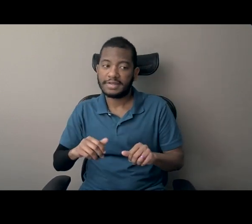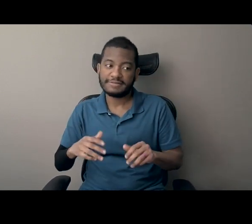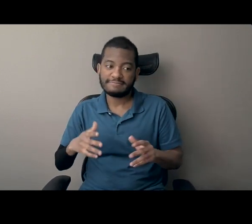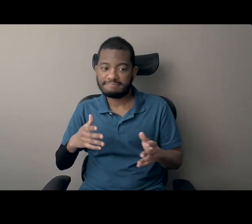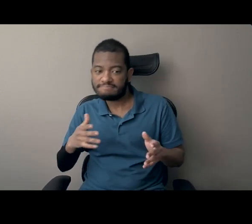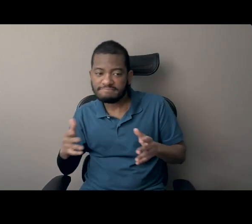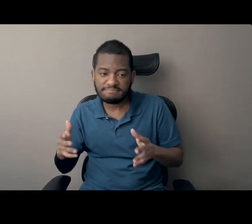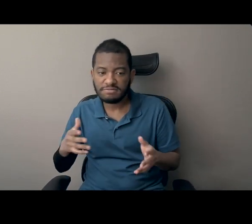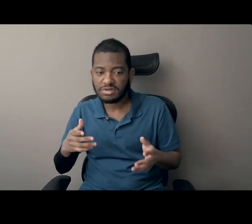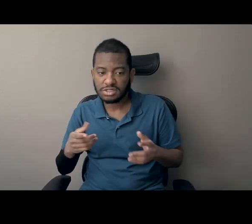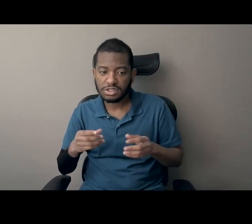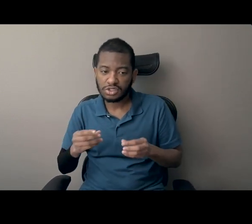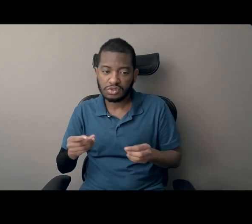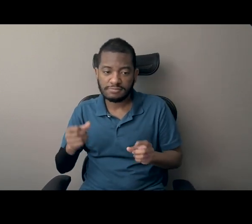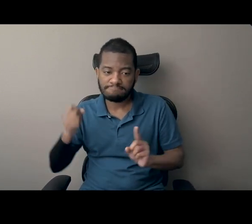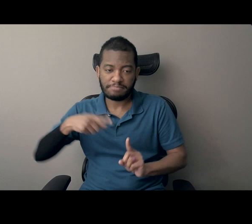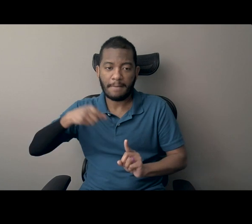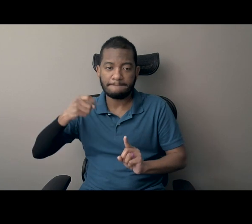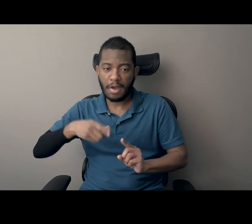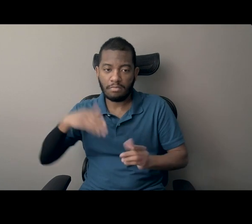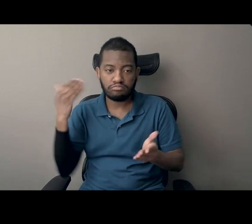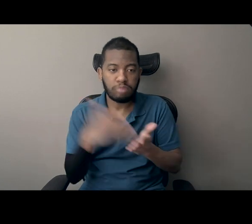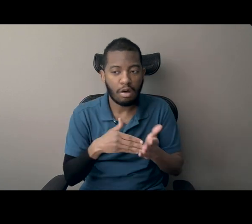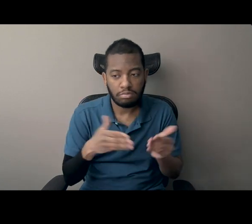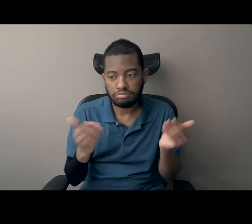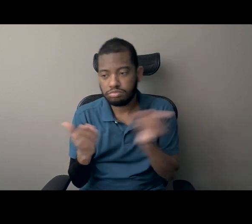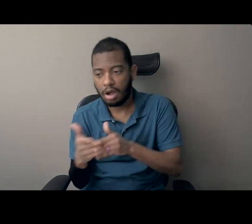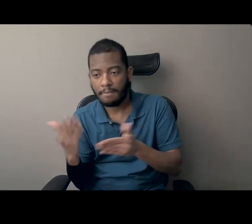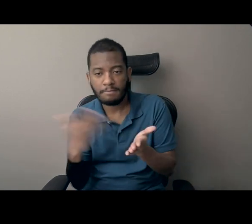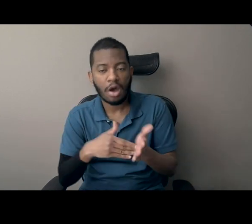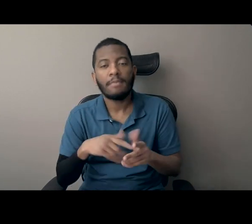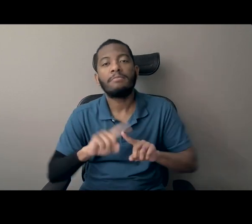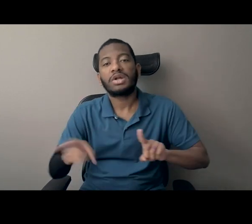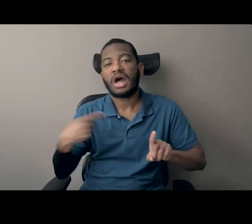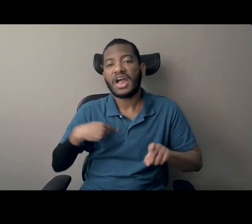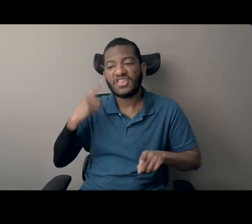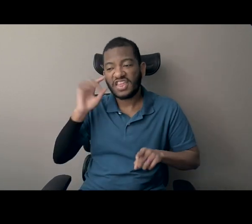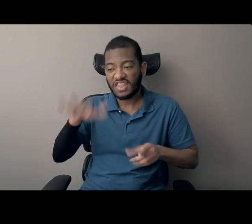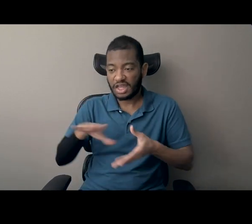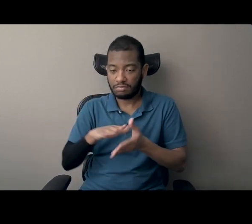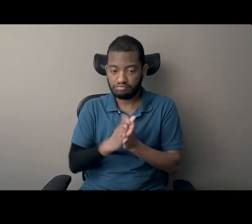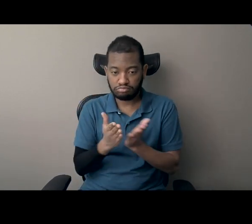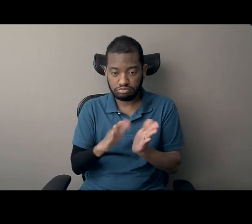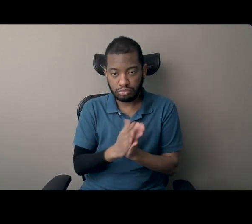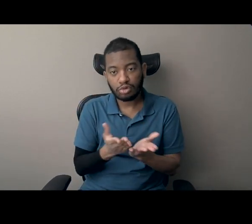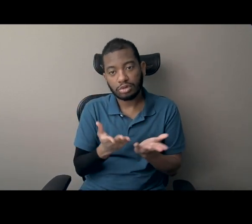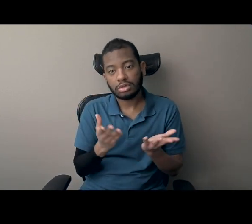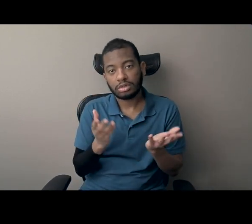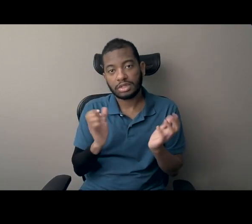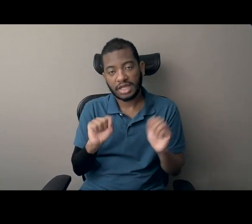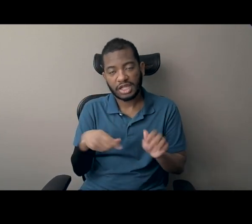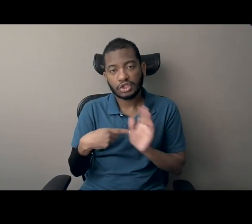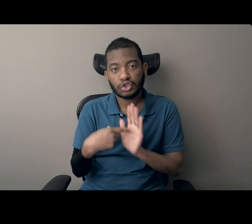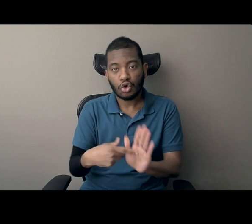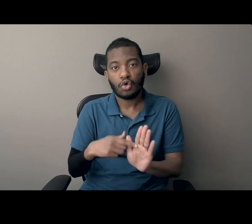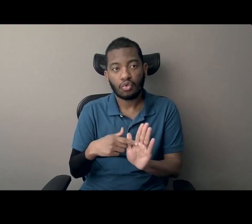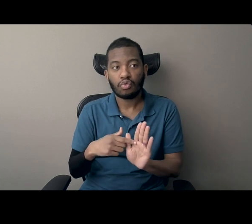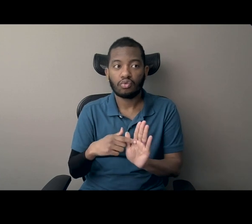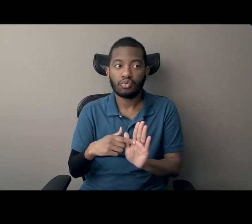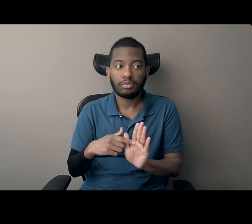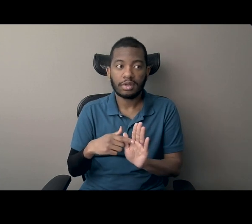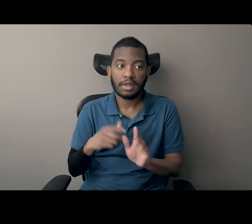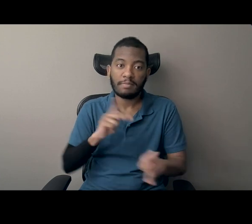And I think this is a very unifying story of working together to, to make our country, um, you know, stronger.